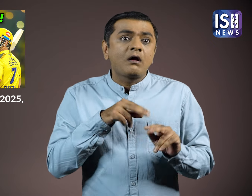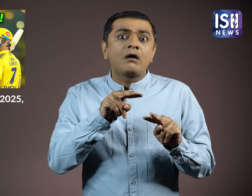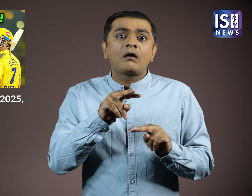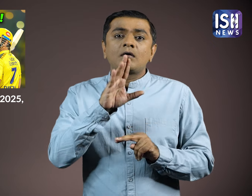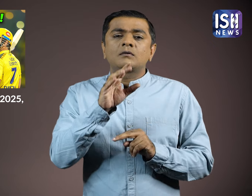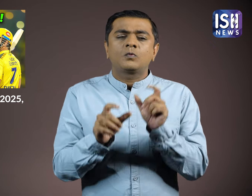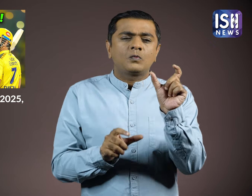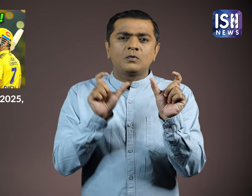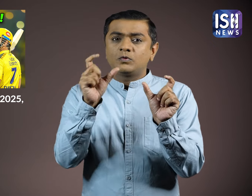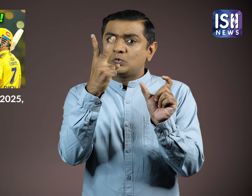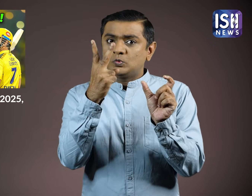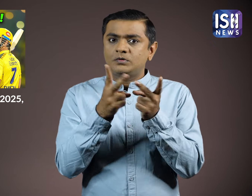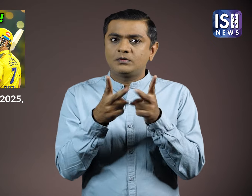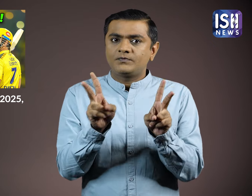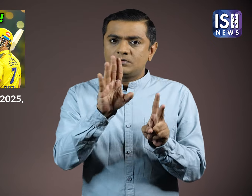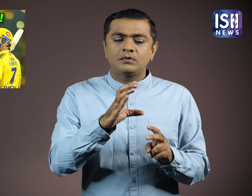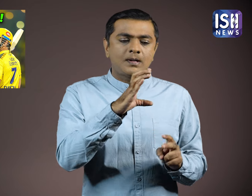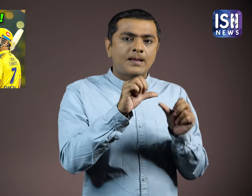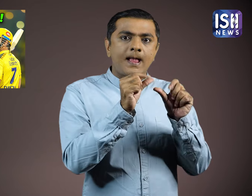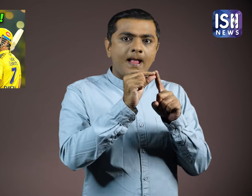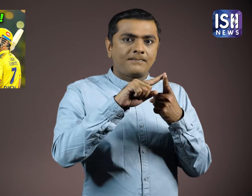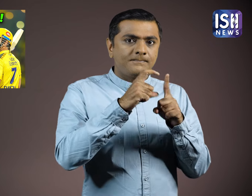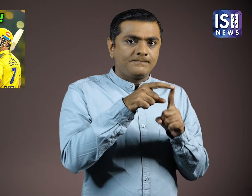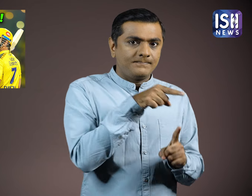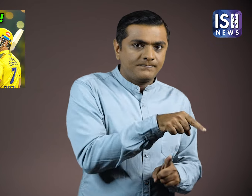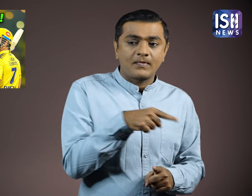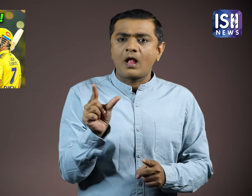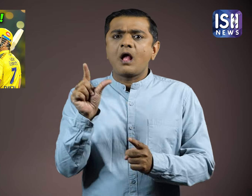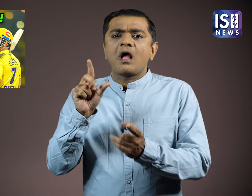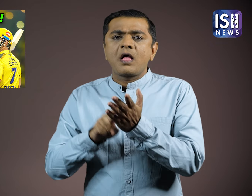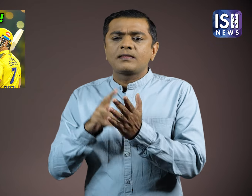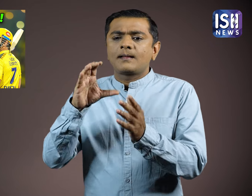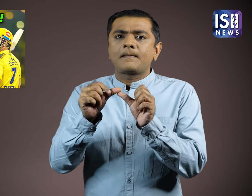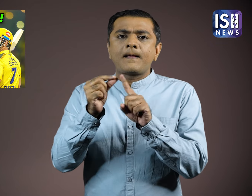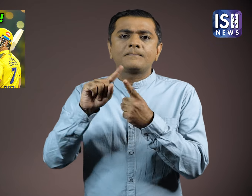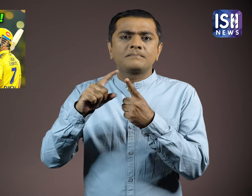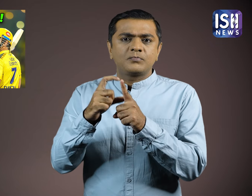Retained players are categorised into capped and uncapped as per the IPL rule.